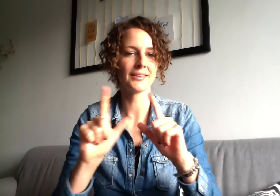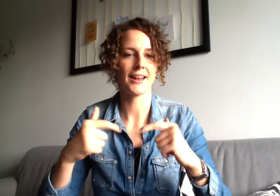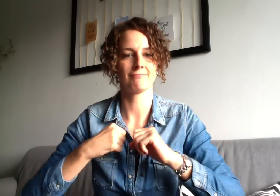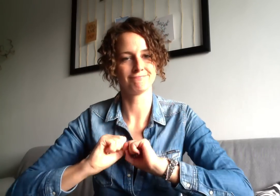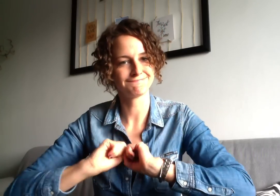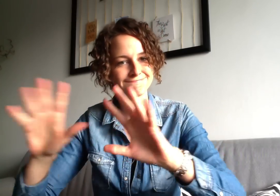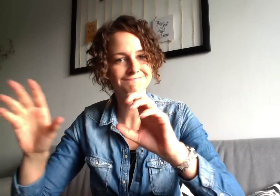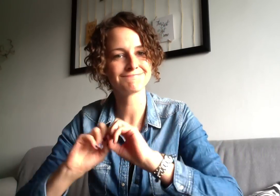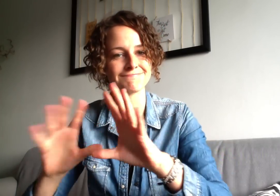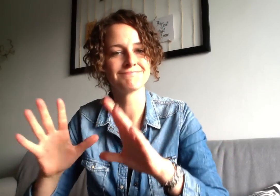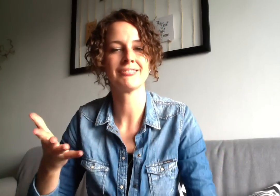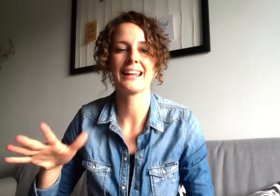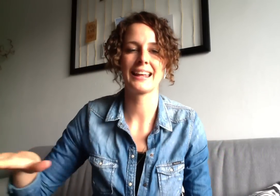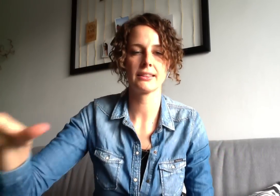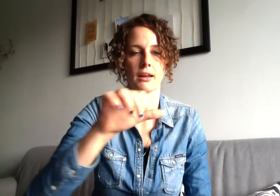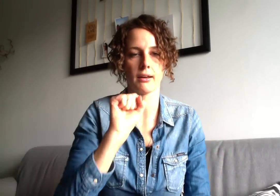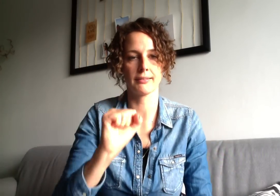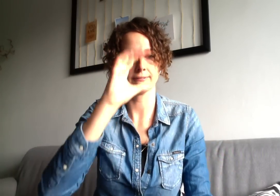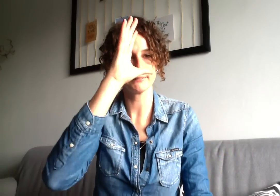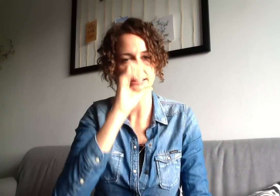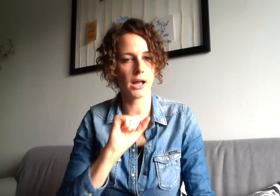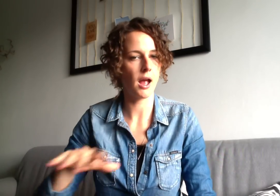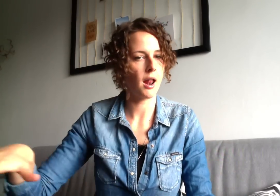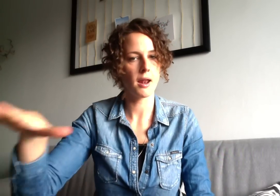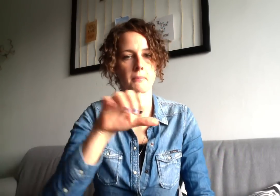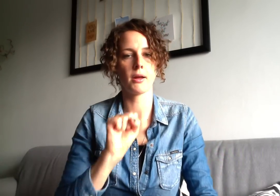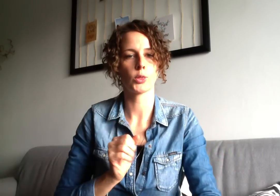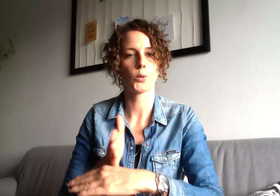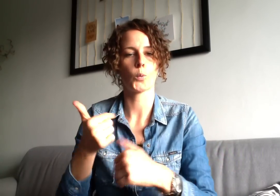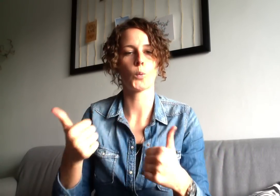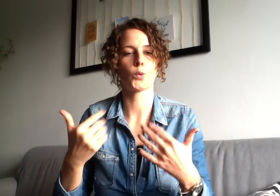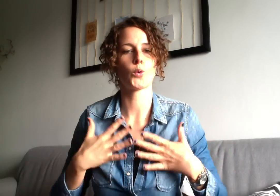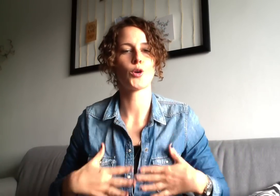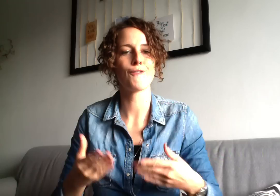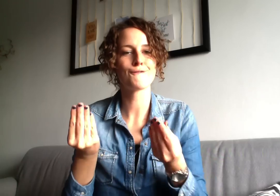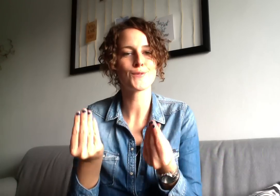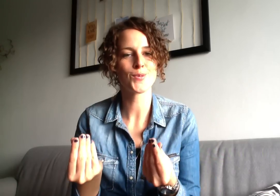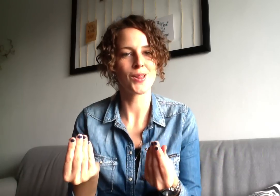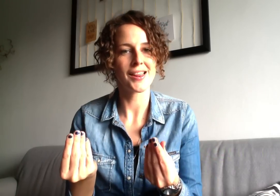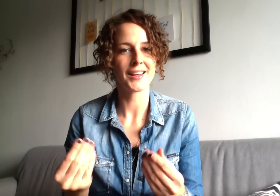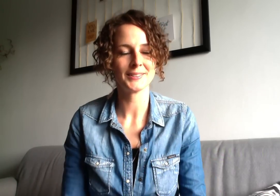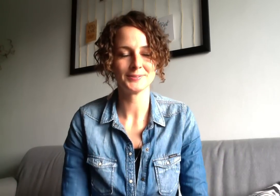I you too. I you